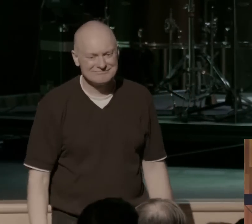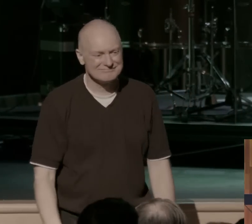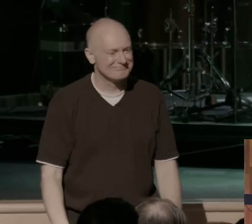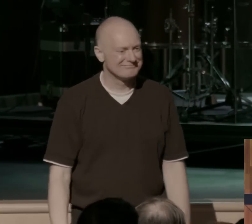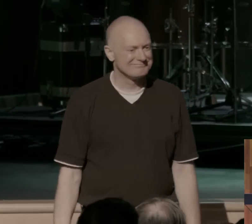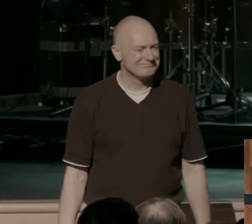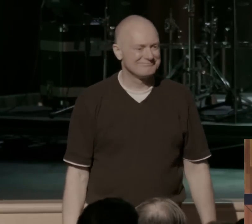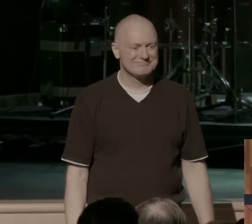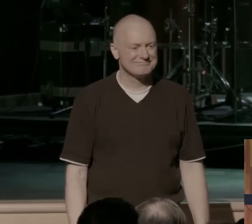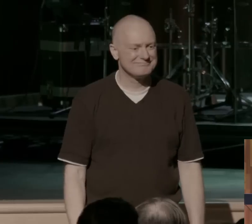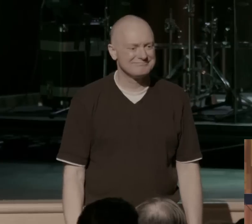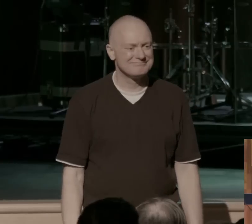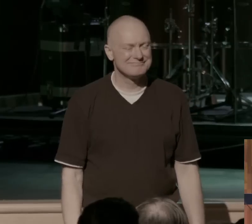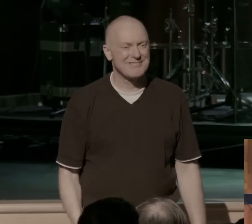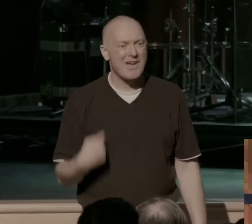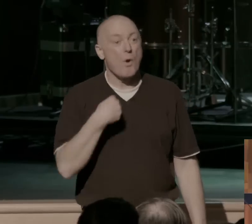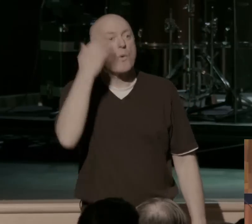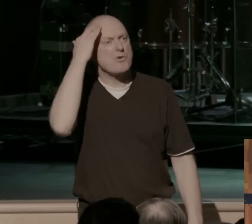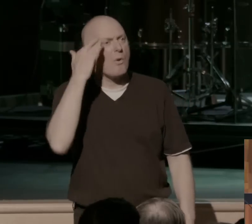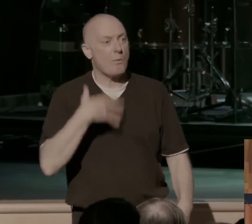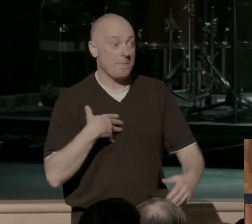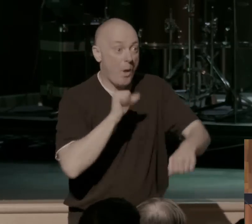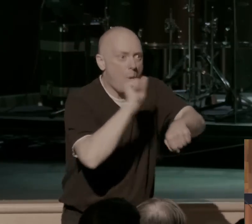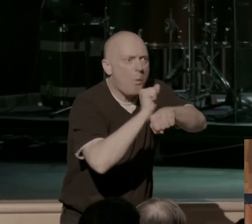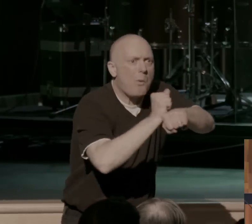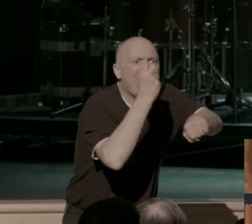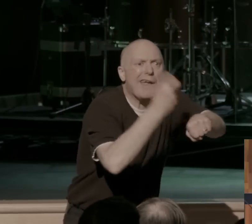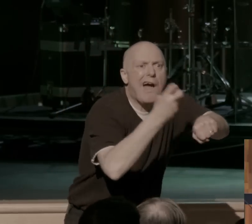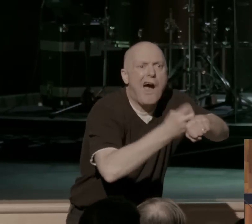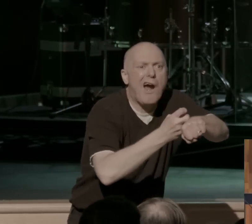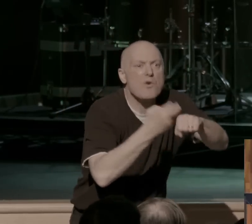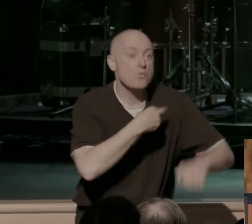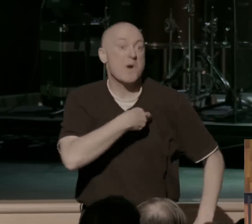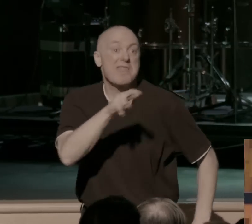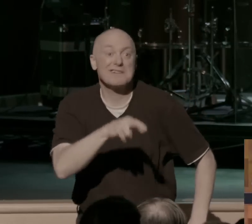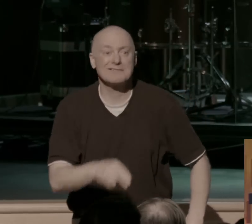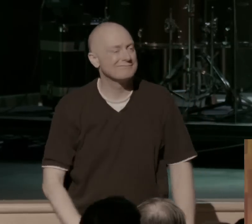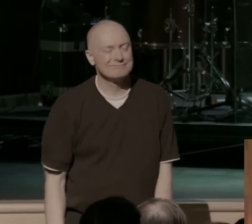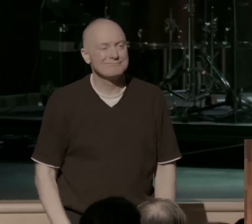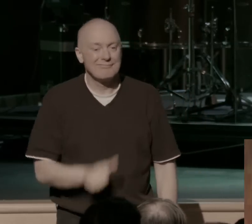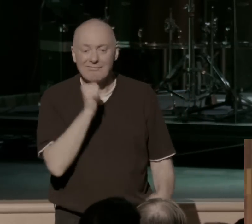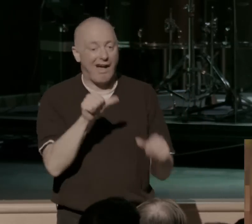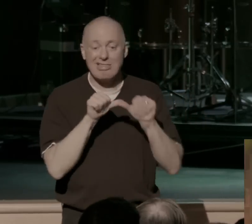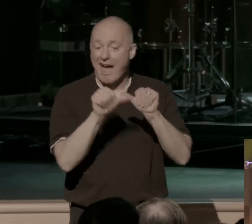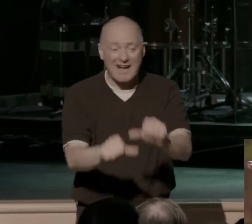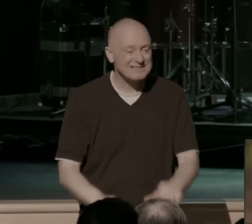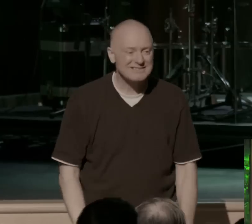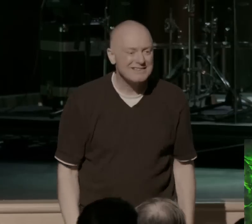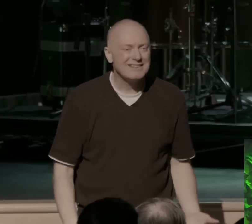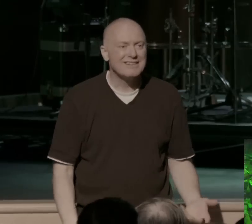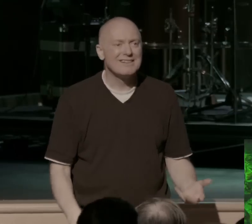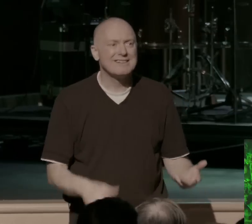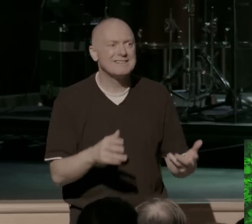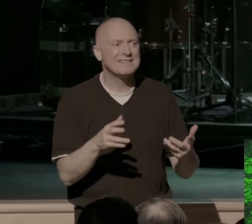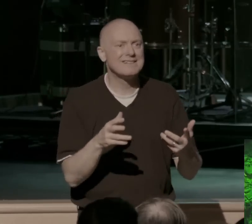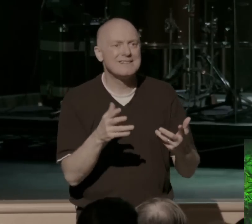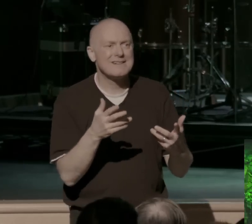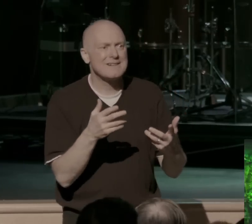And we know that working hard on some outward religious thing, it doesn't last. We know that just pursuing after sin and saying, I'm going to find freedom and